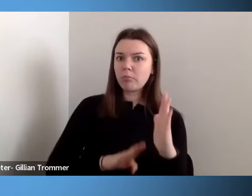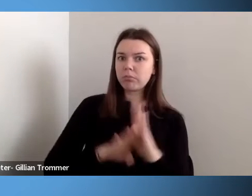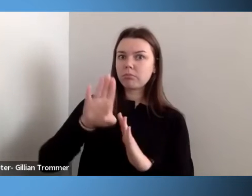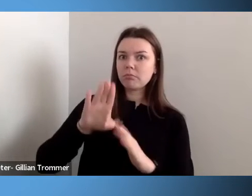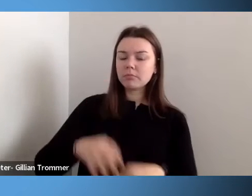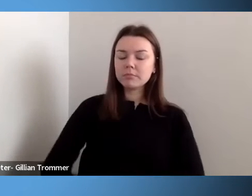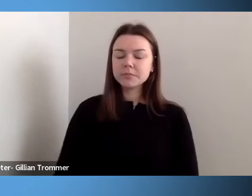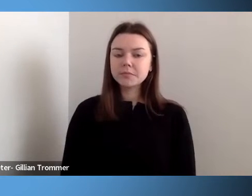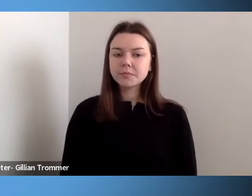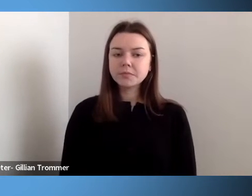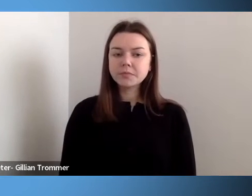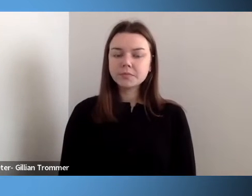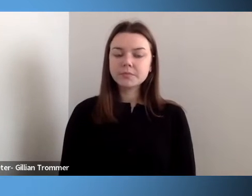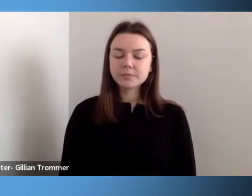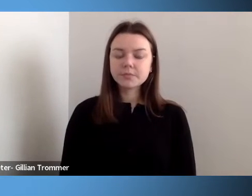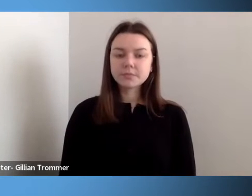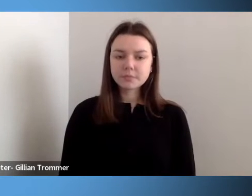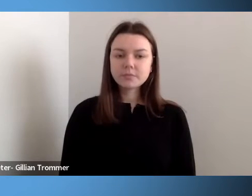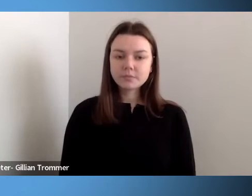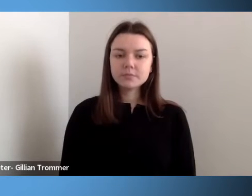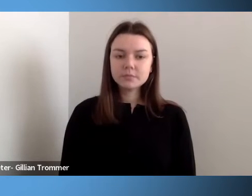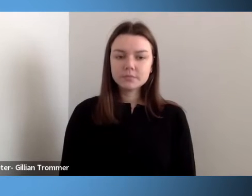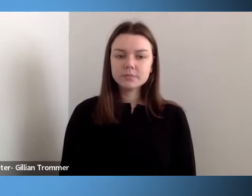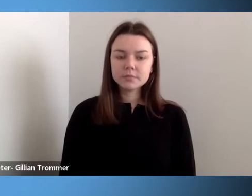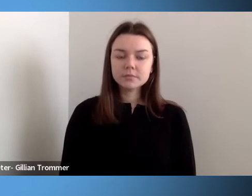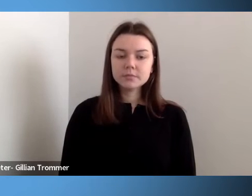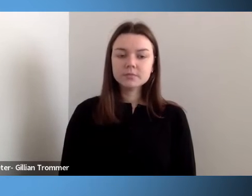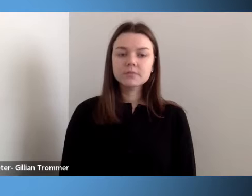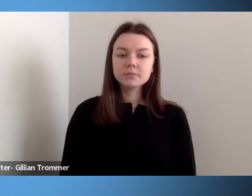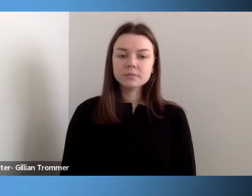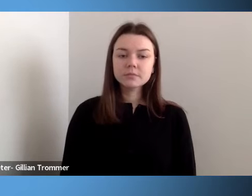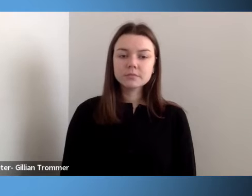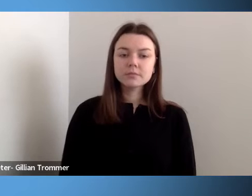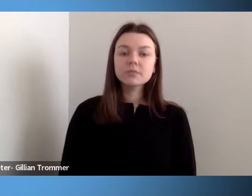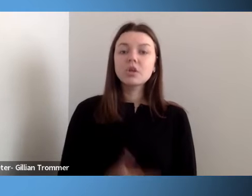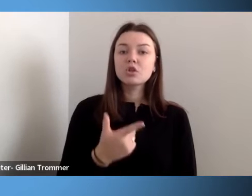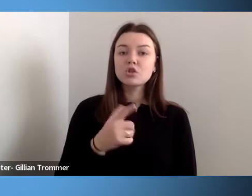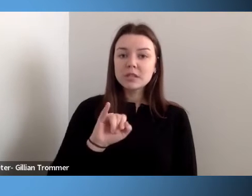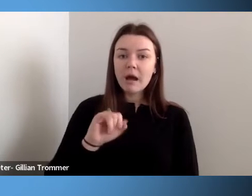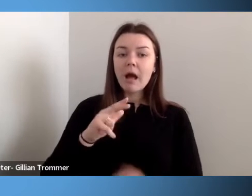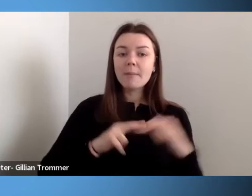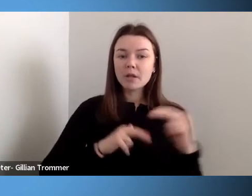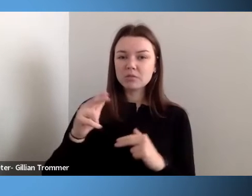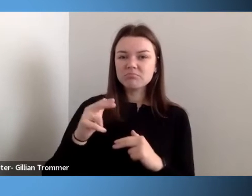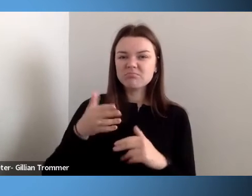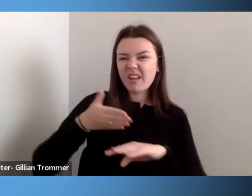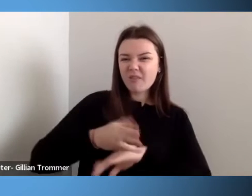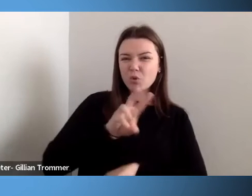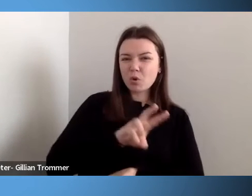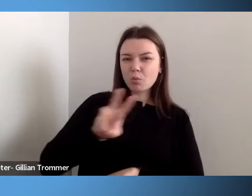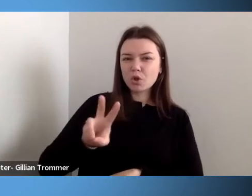Likewise, the GI Bill coming out of World War II was also very transformative